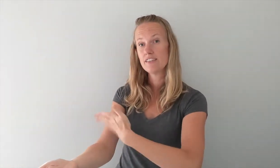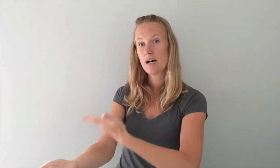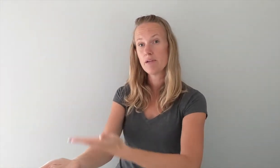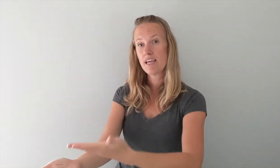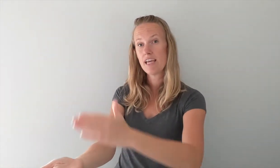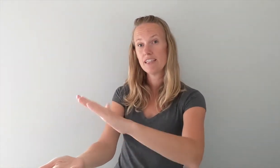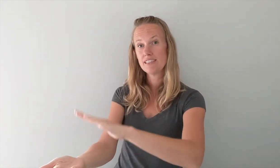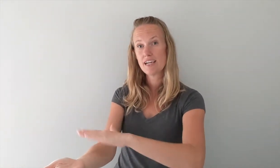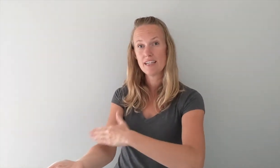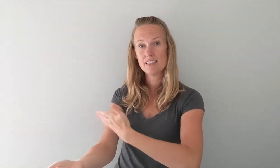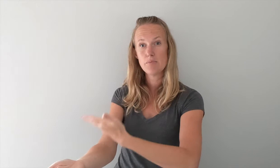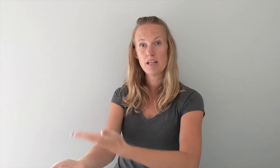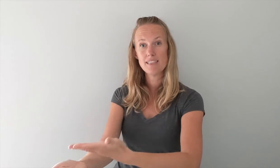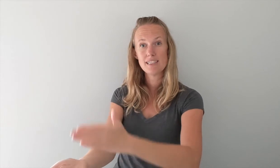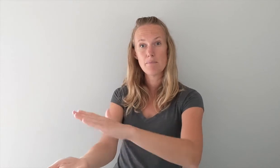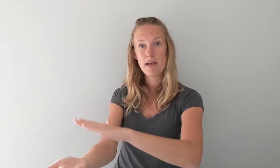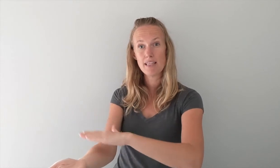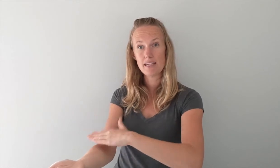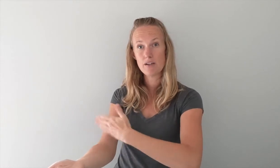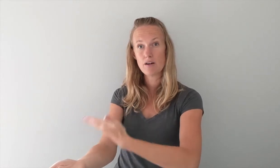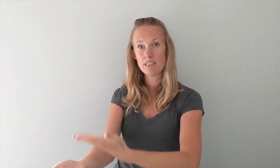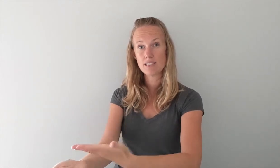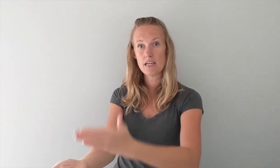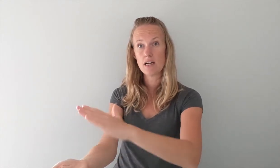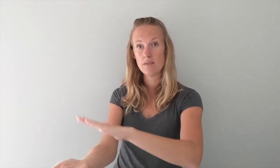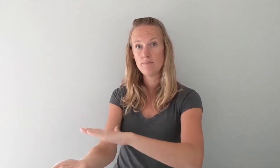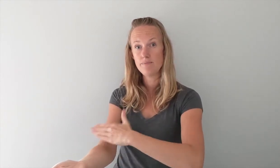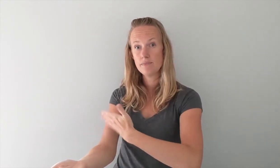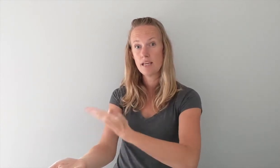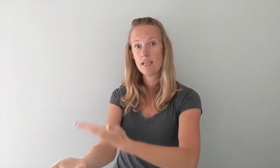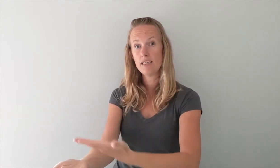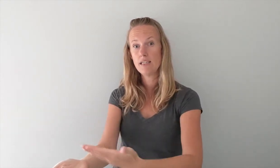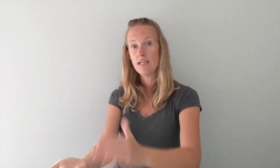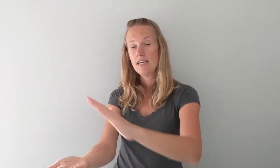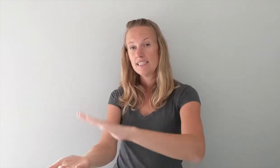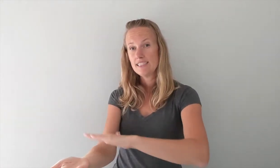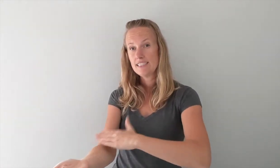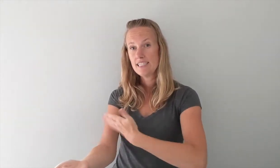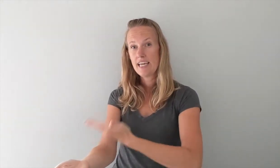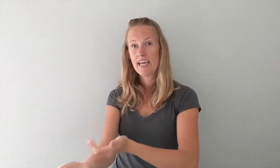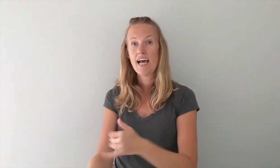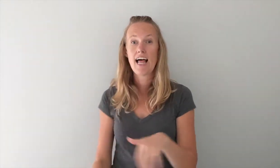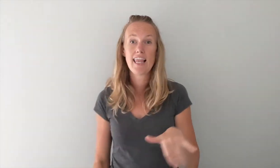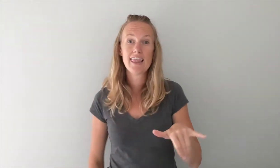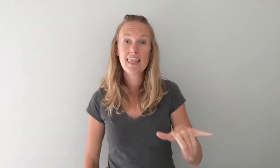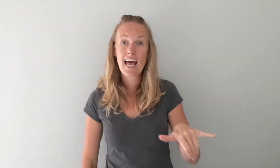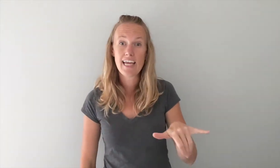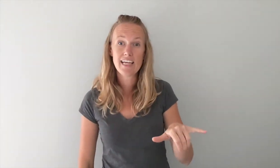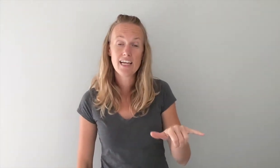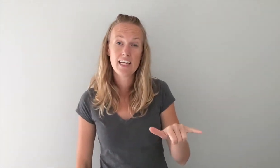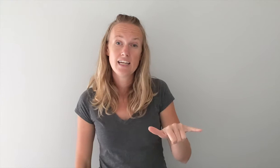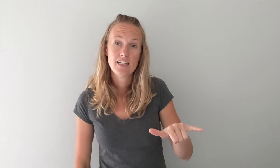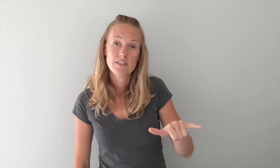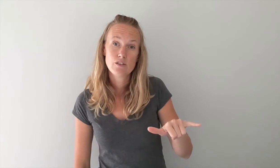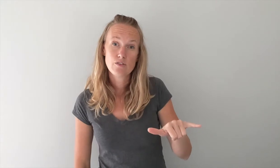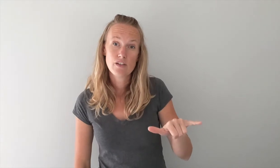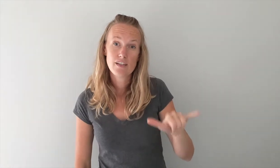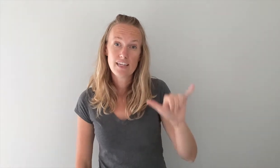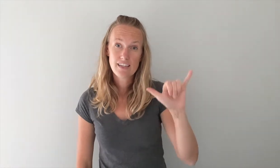dominant hand is kind of symbolizing a melody across the arm. Okay sing like so for like you